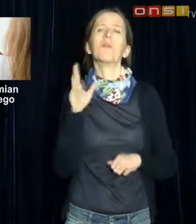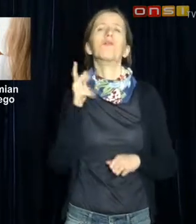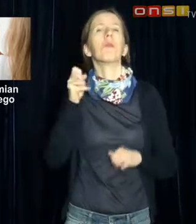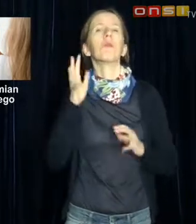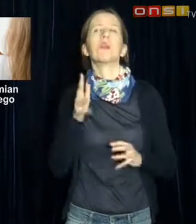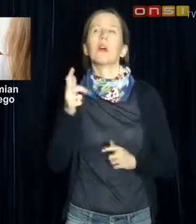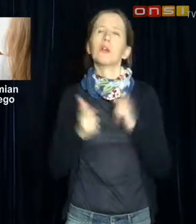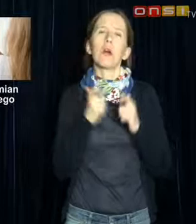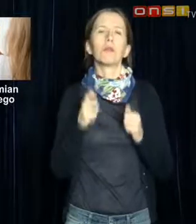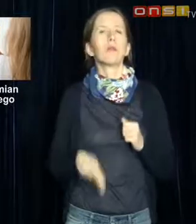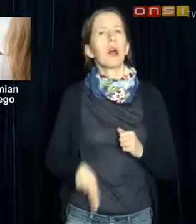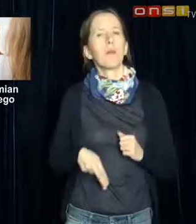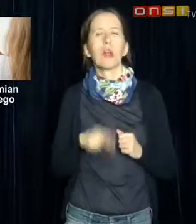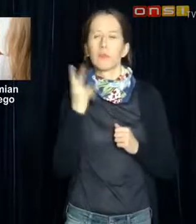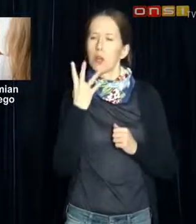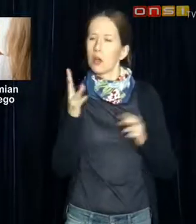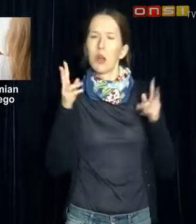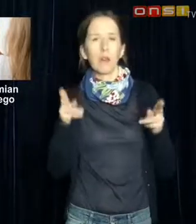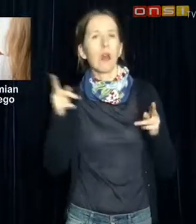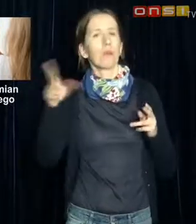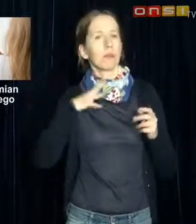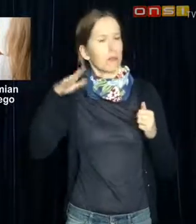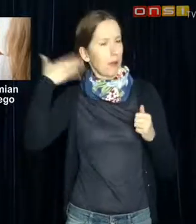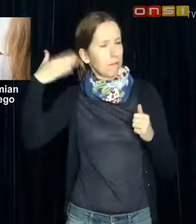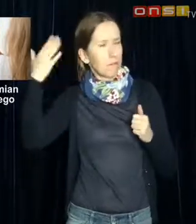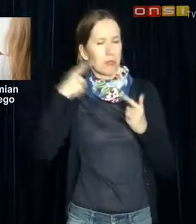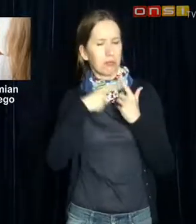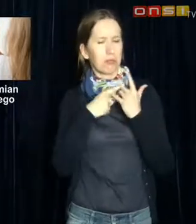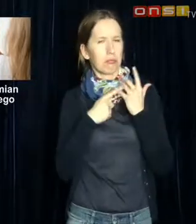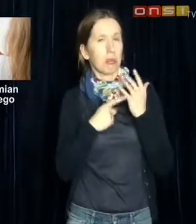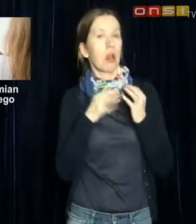I'm going up, You know what?